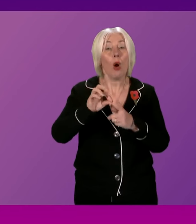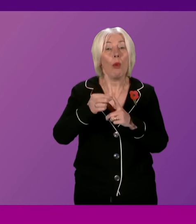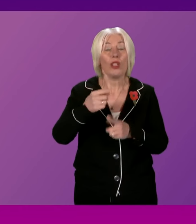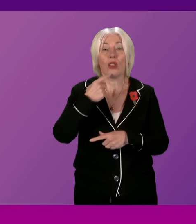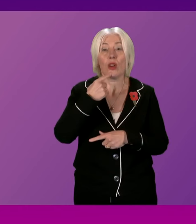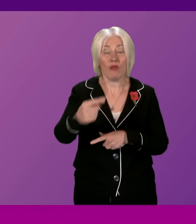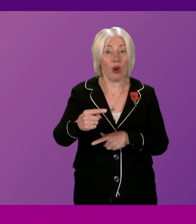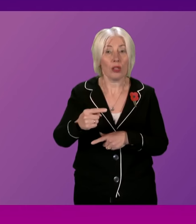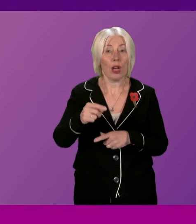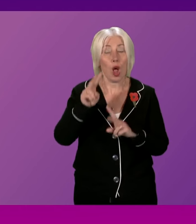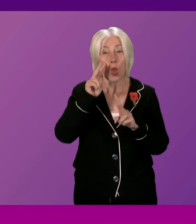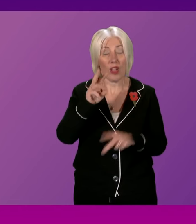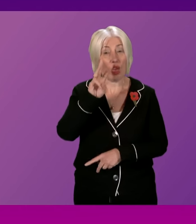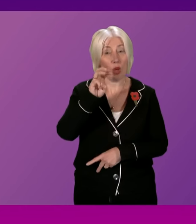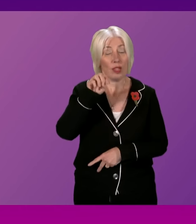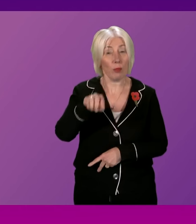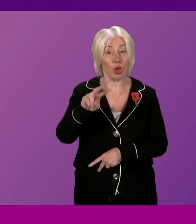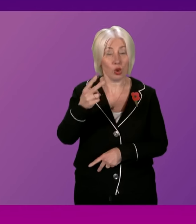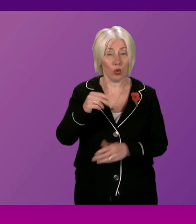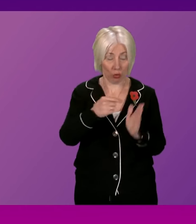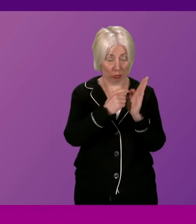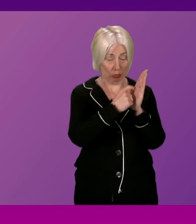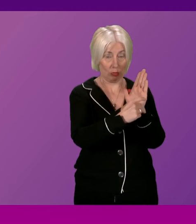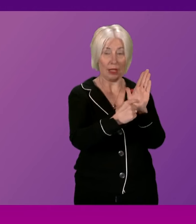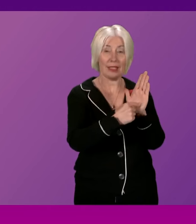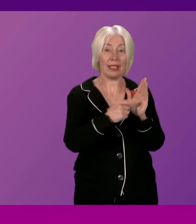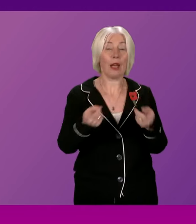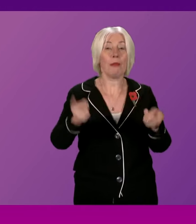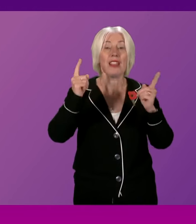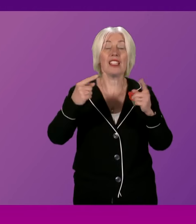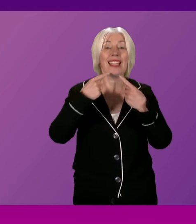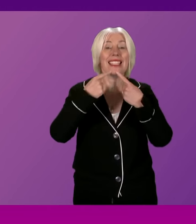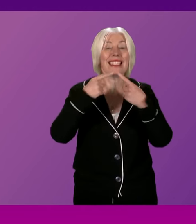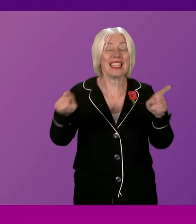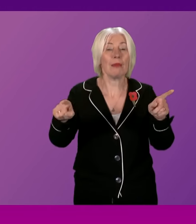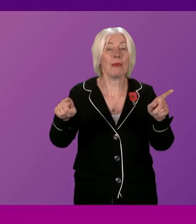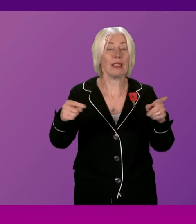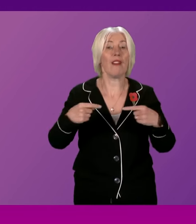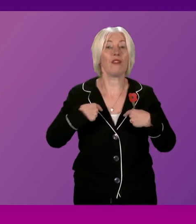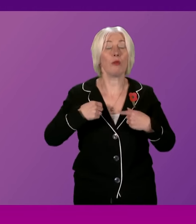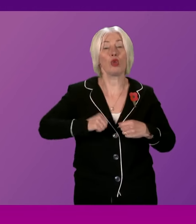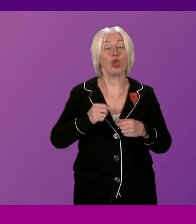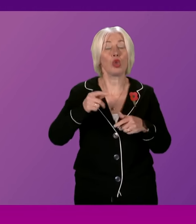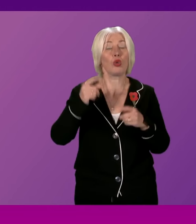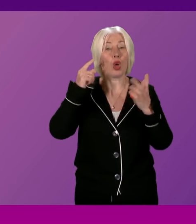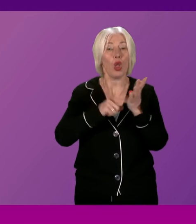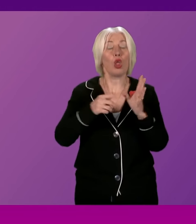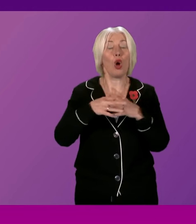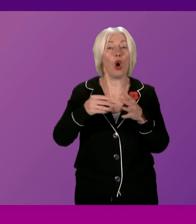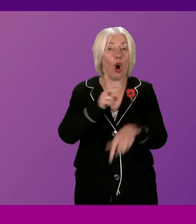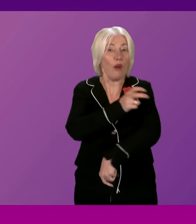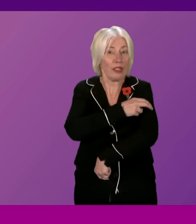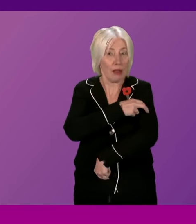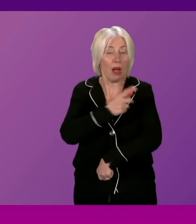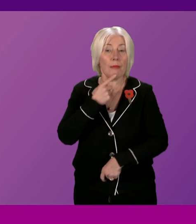can seek pursuant to rule 13.2 a ministerial statement from the Scottish Government law officer regarding questions and answers that